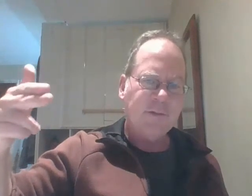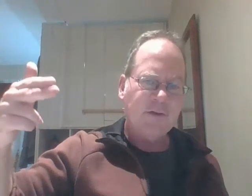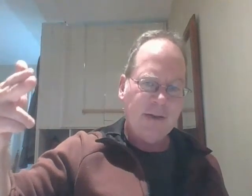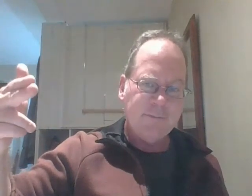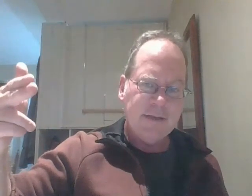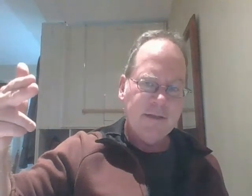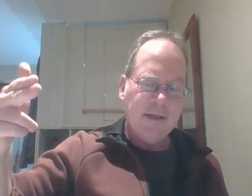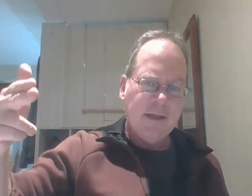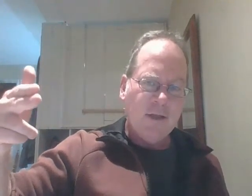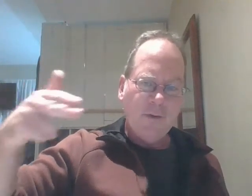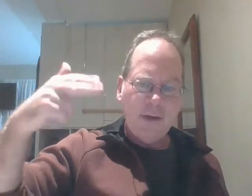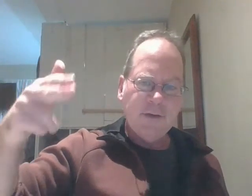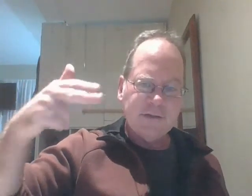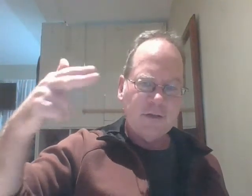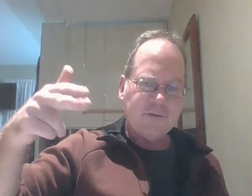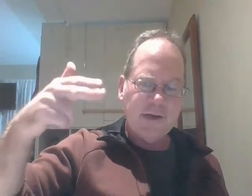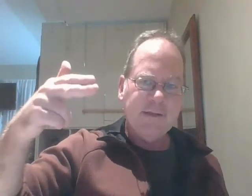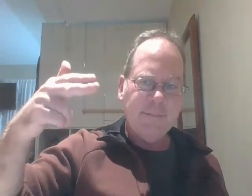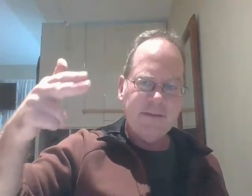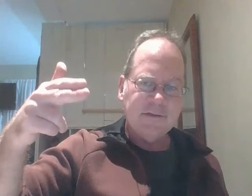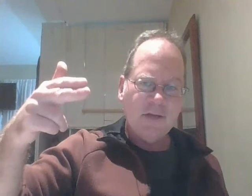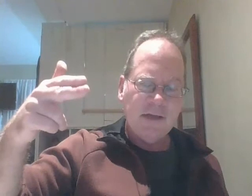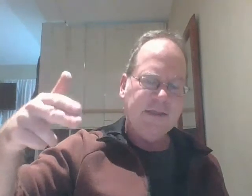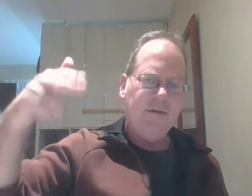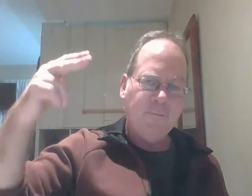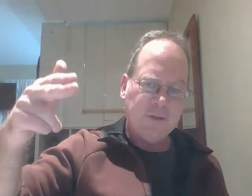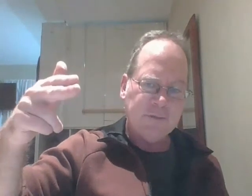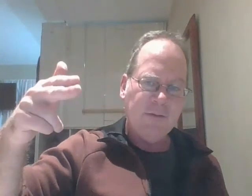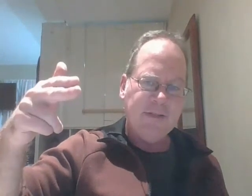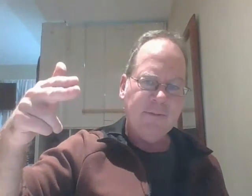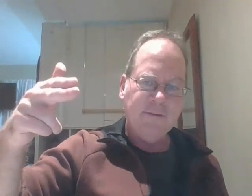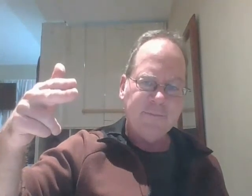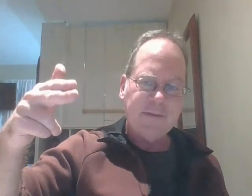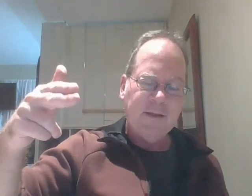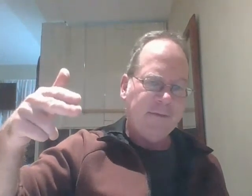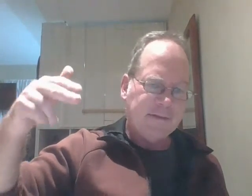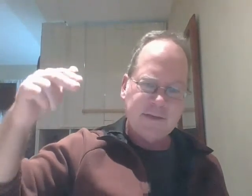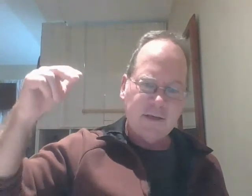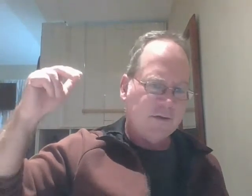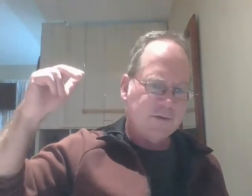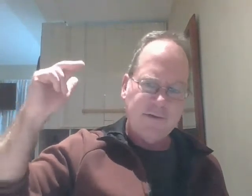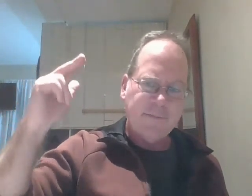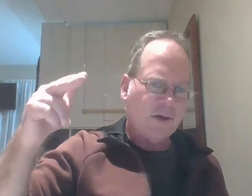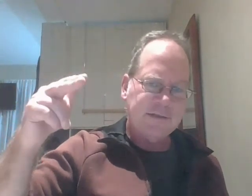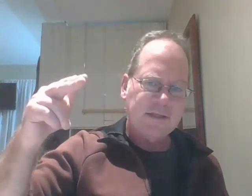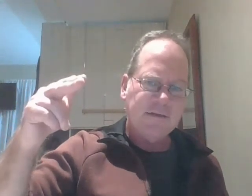there might be well now they're going to start trying to make these laws and enforce them on people that's going to drive up the cost of living